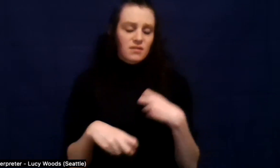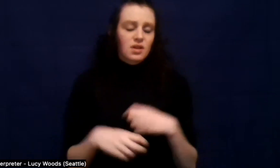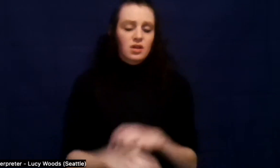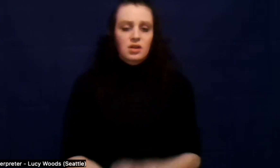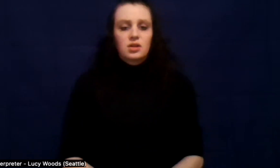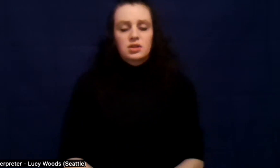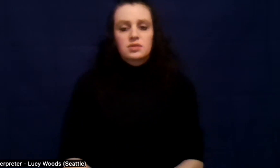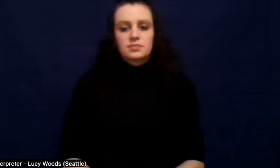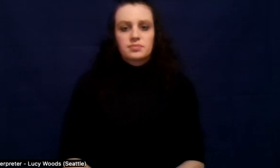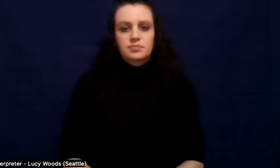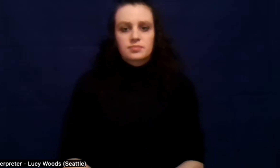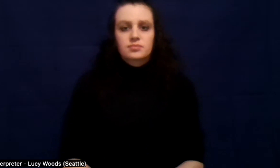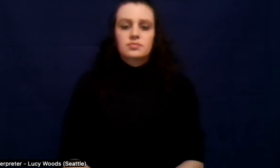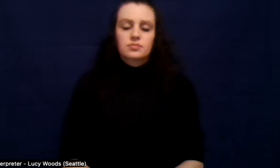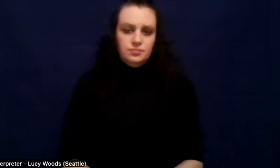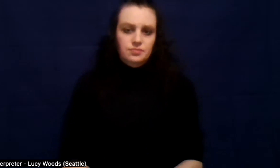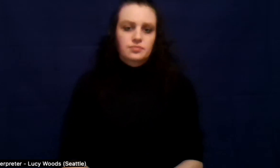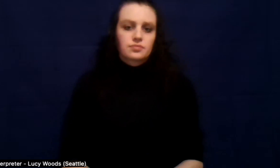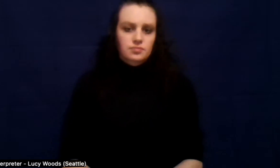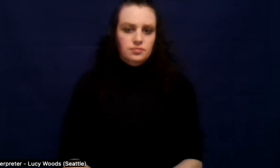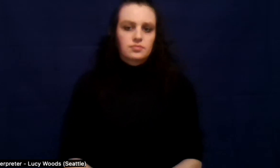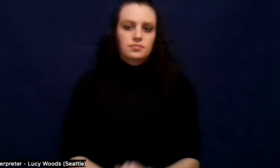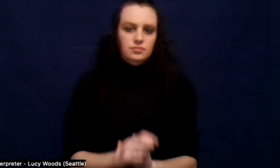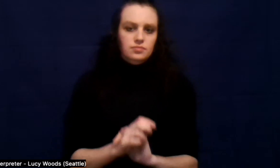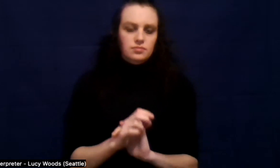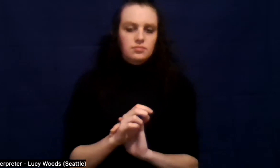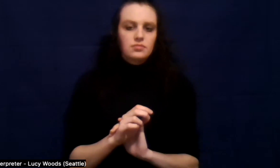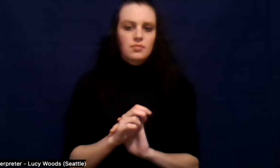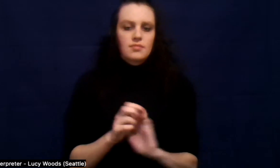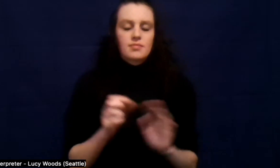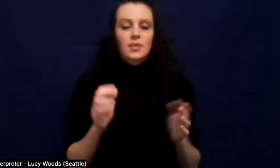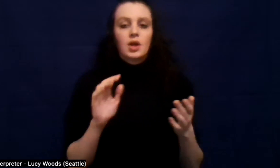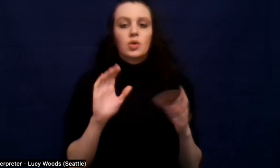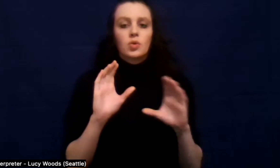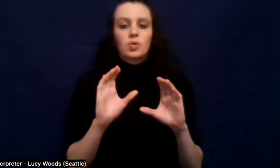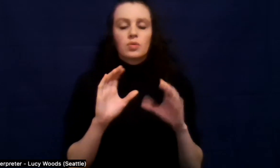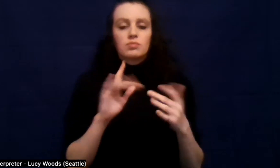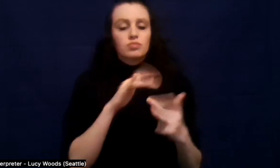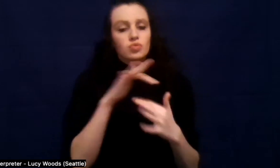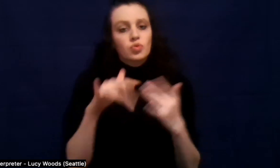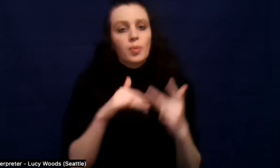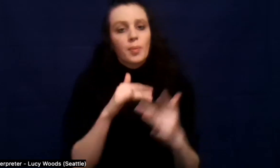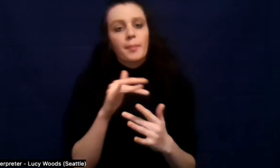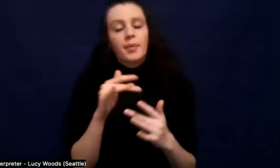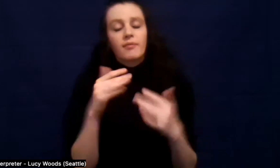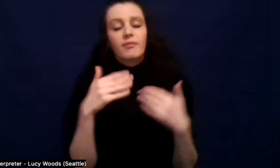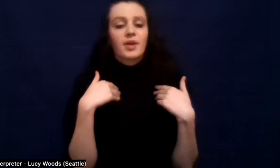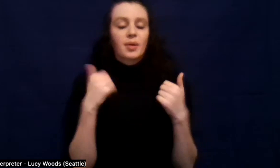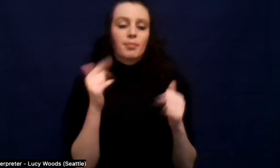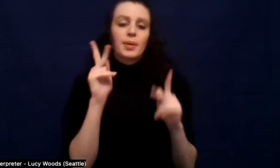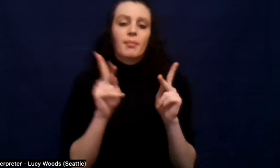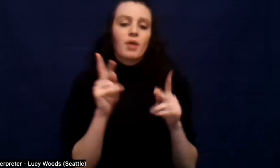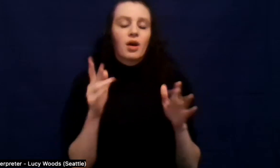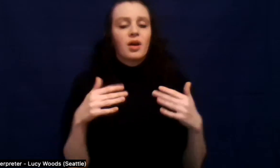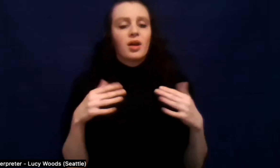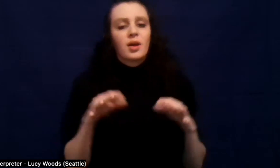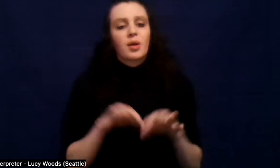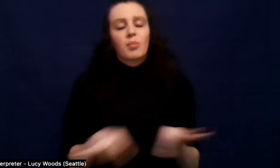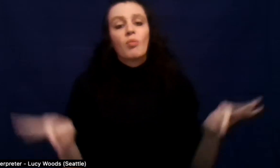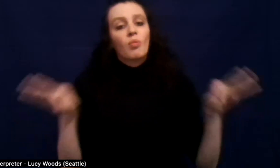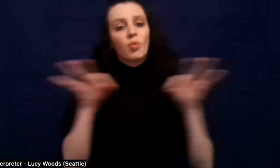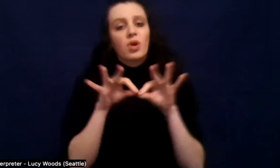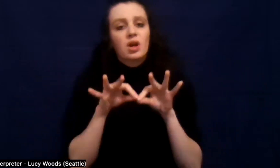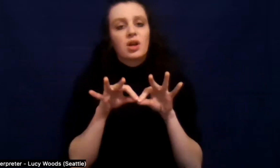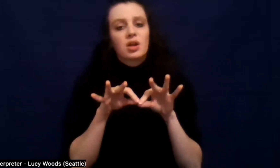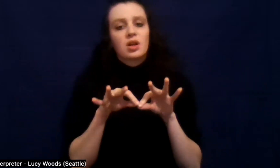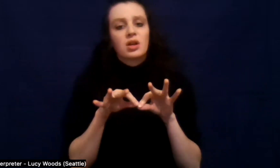and the fellowship of young people is so important. Um, and really I have just recently